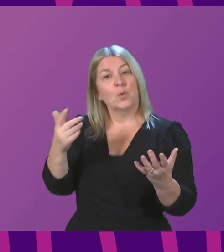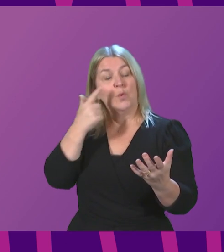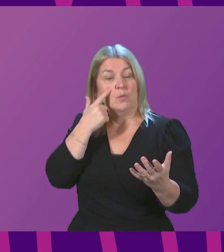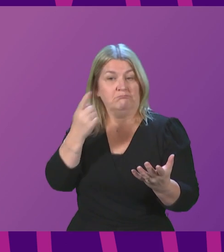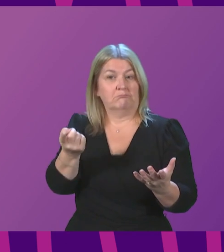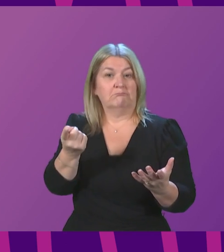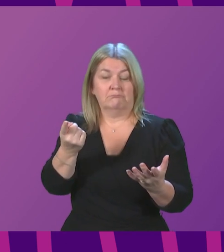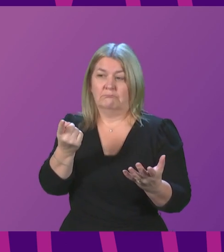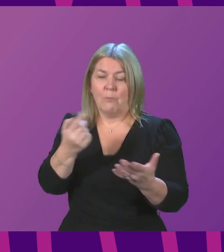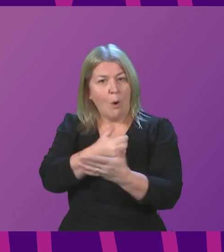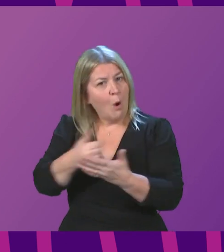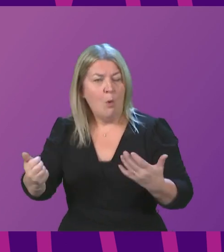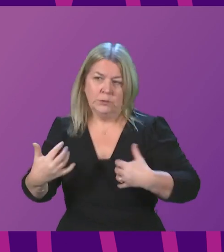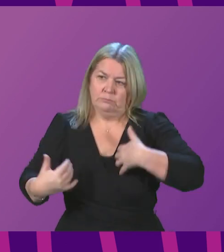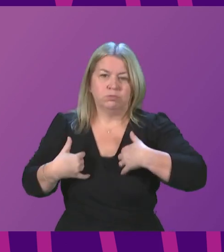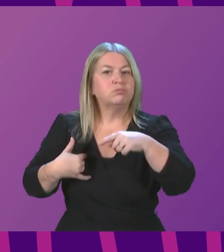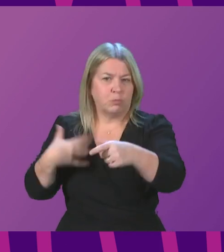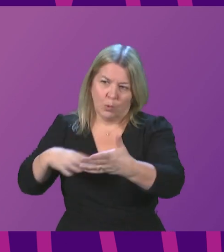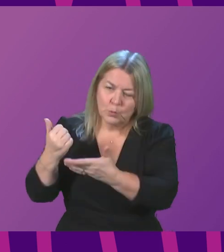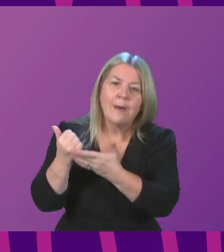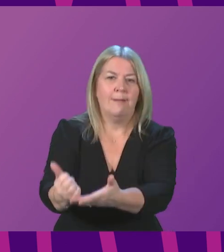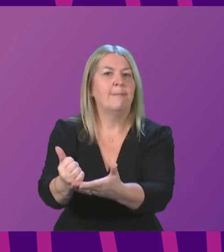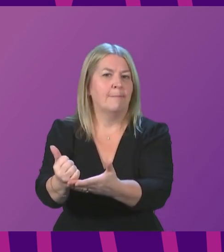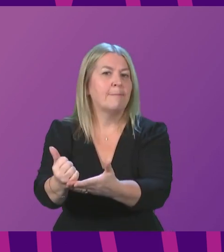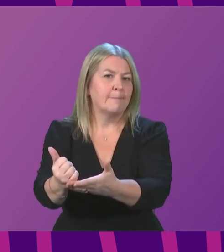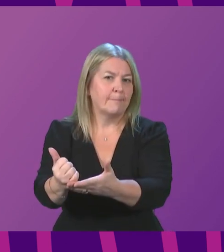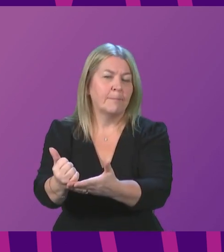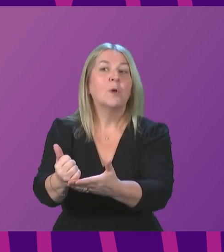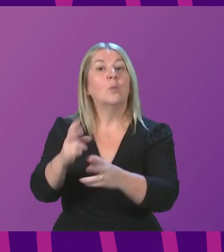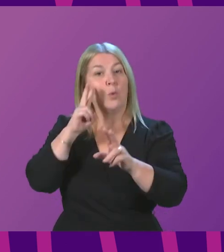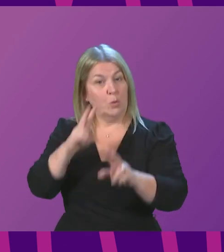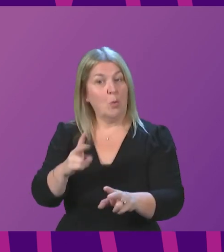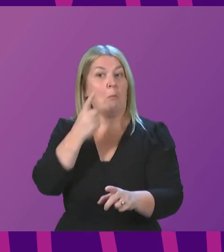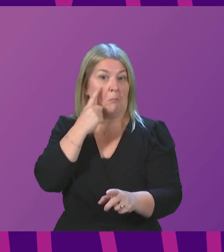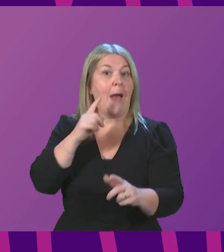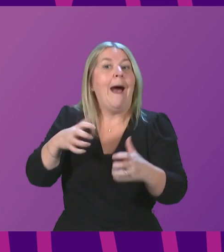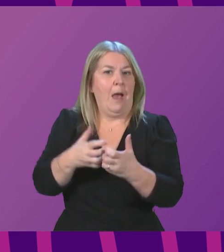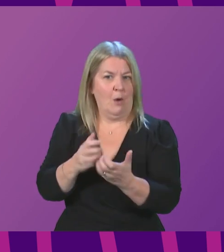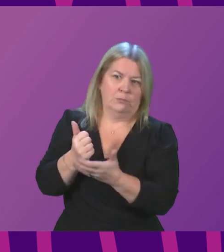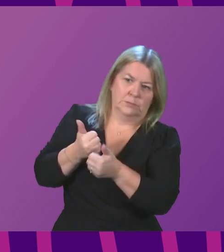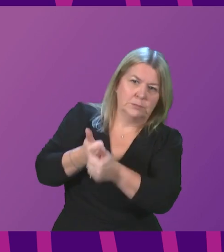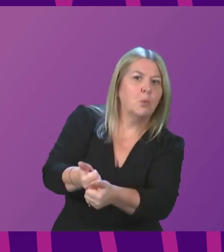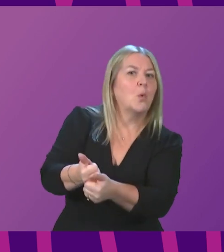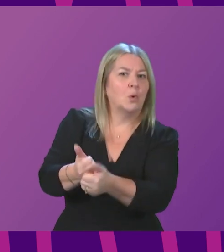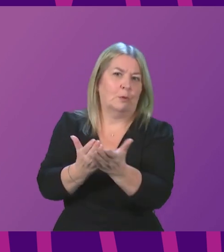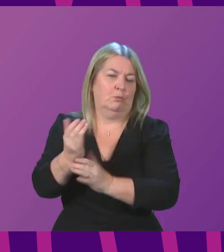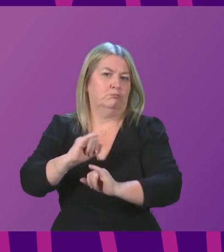fact that we are always keen to help and will look positively at helping any organisation through the difficult times that they